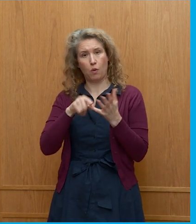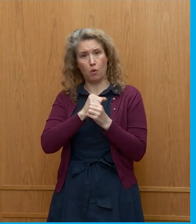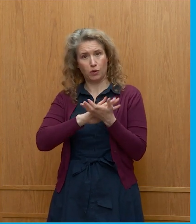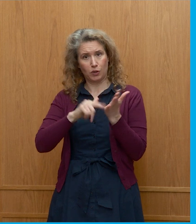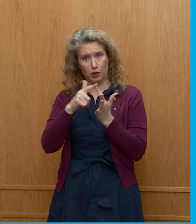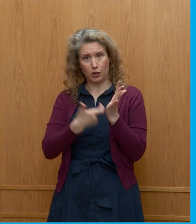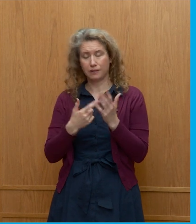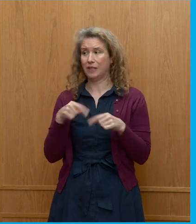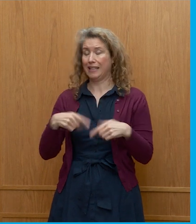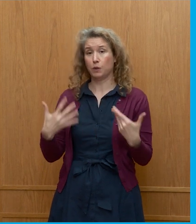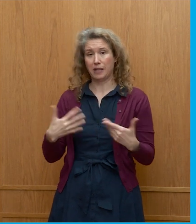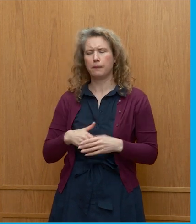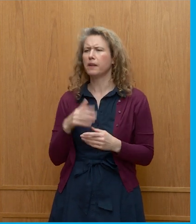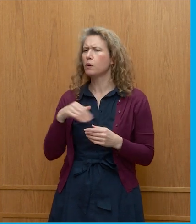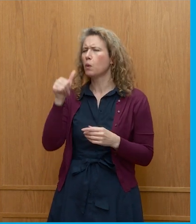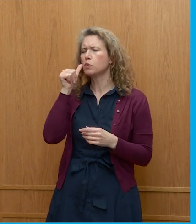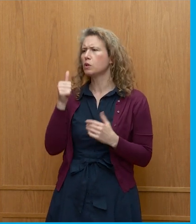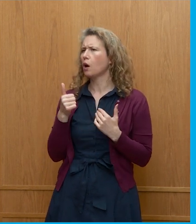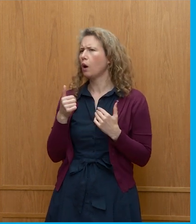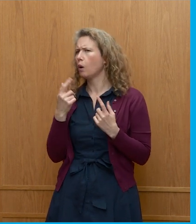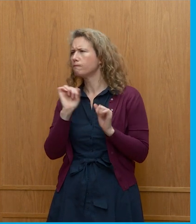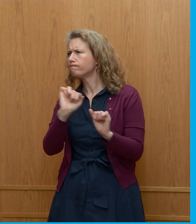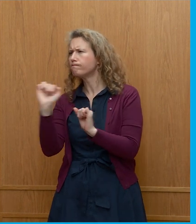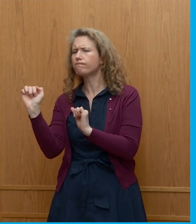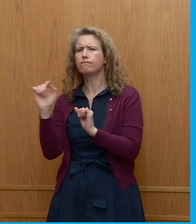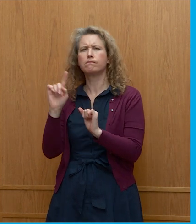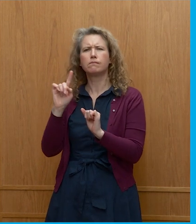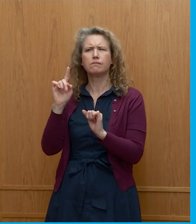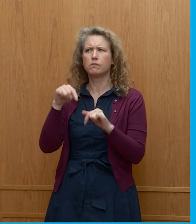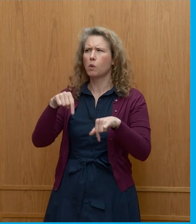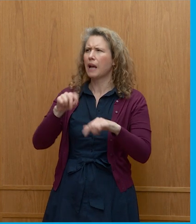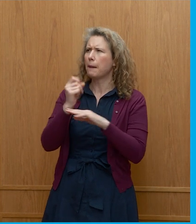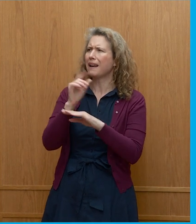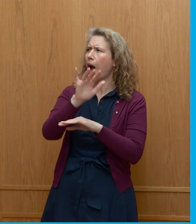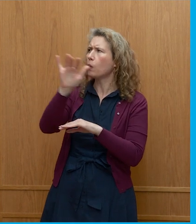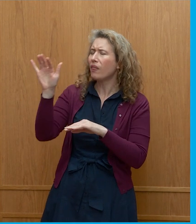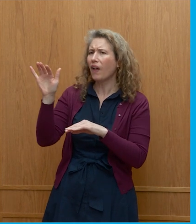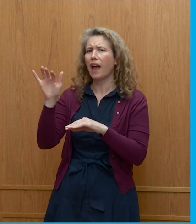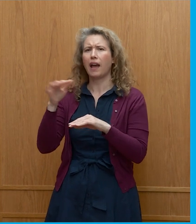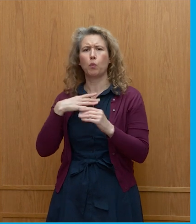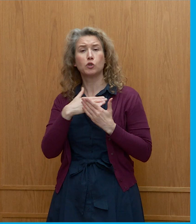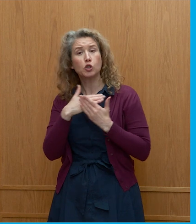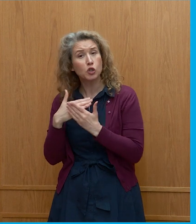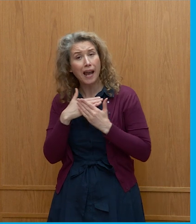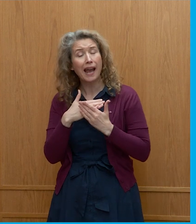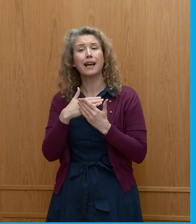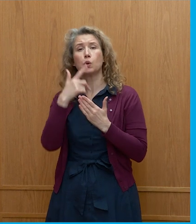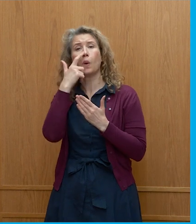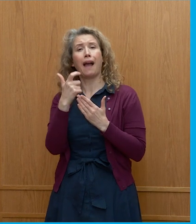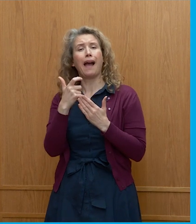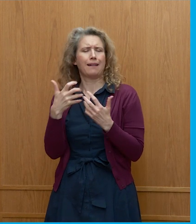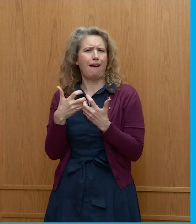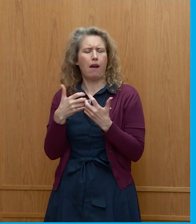If you're keen to know thoughts out there, as well as what you hear in the room, you can do so by following